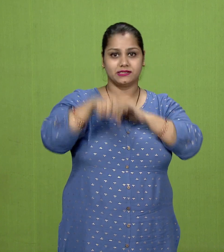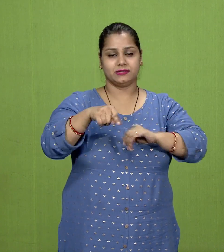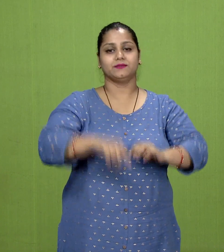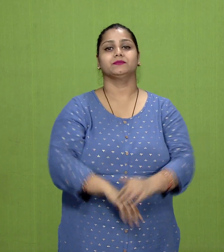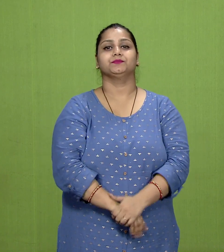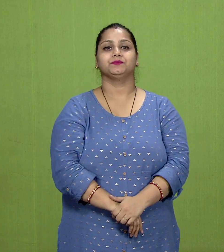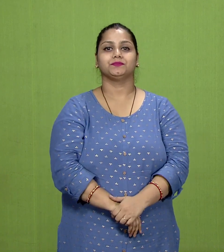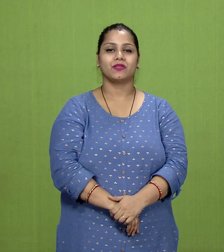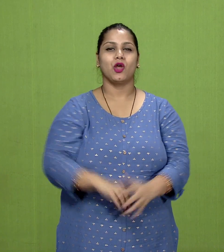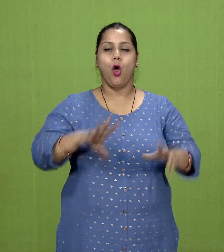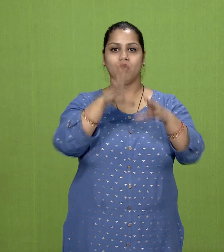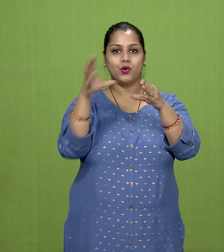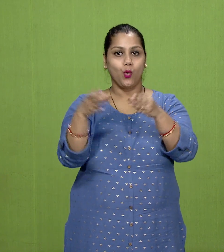there were sixteen such states